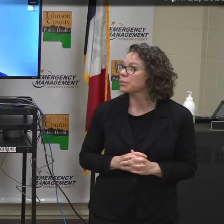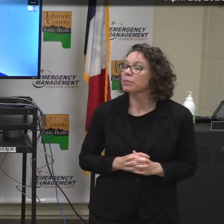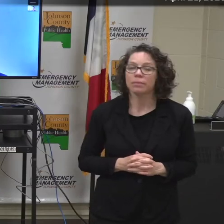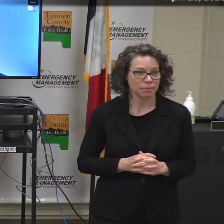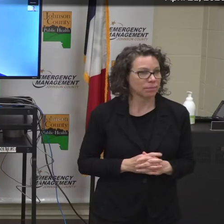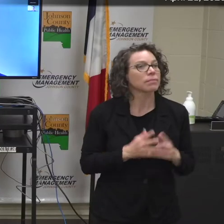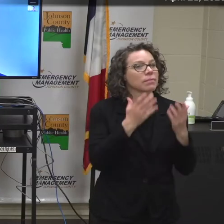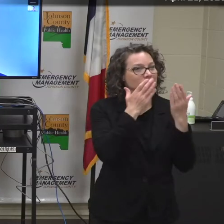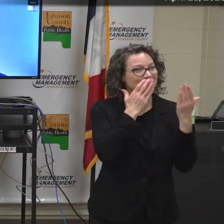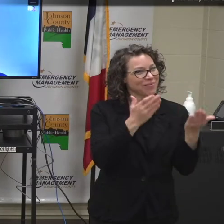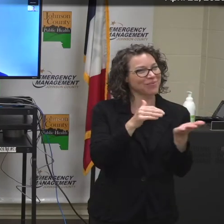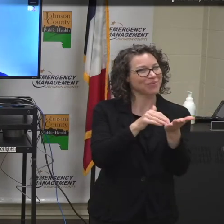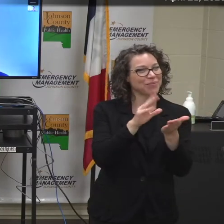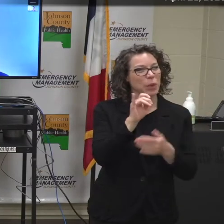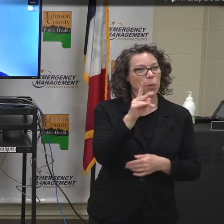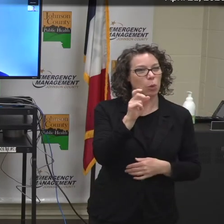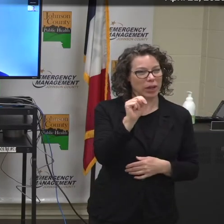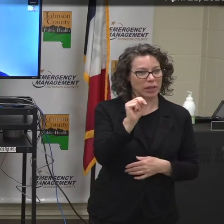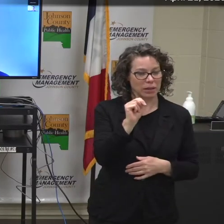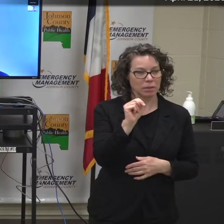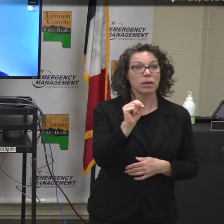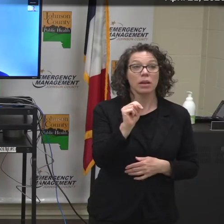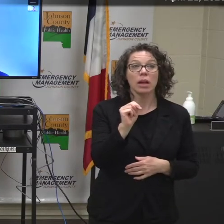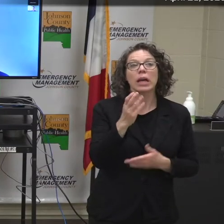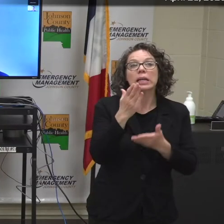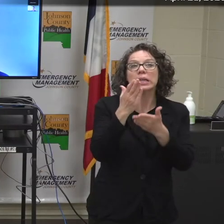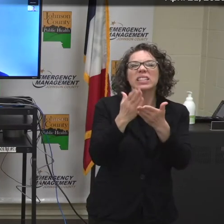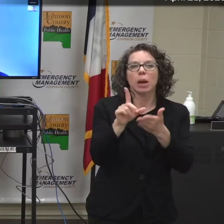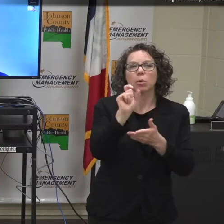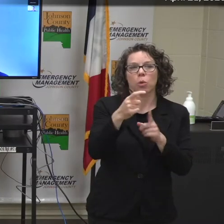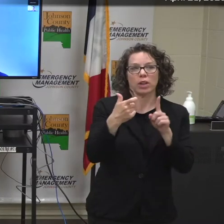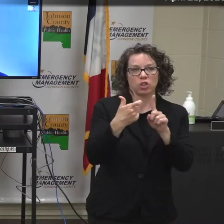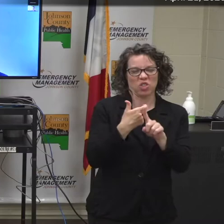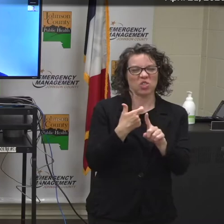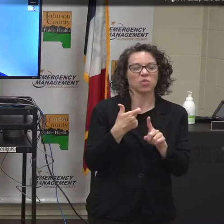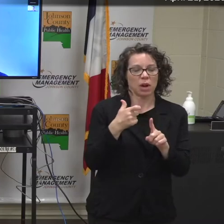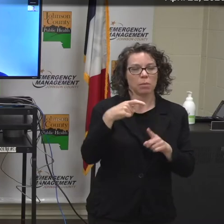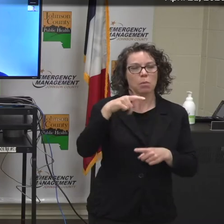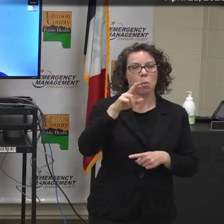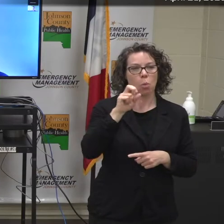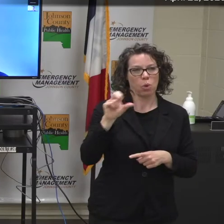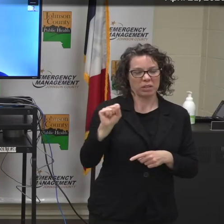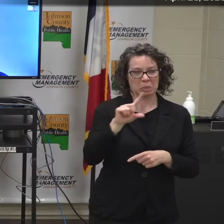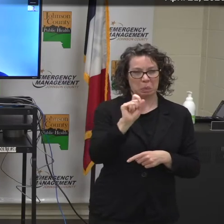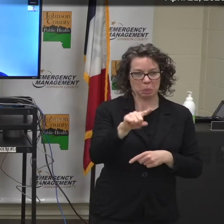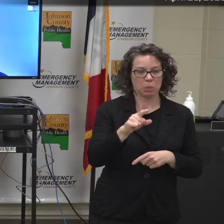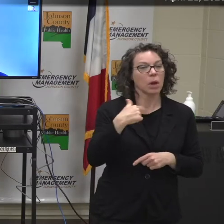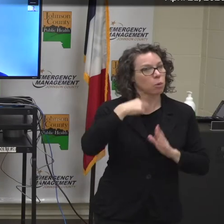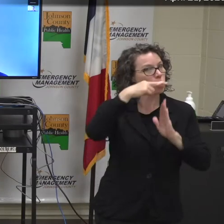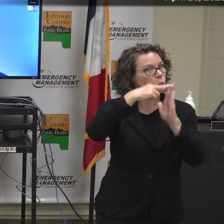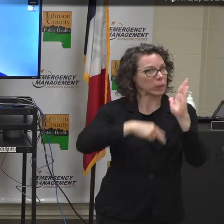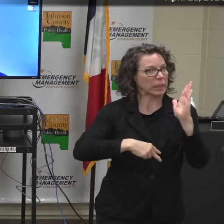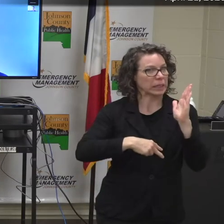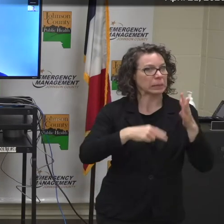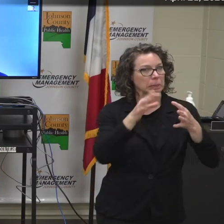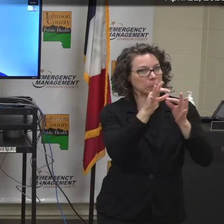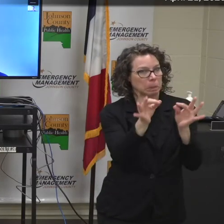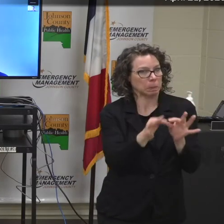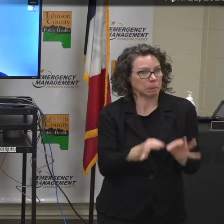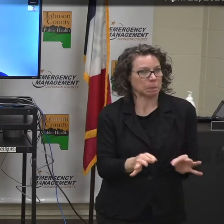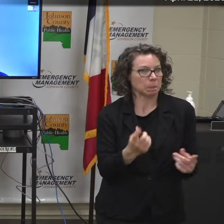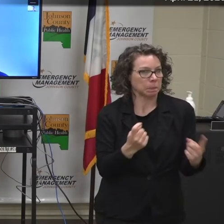Thank you, Dr. Brennan. And we do have some remote questions from the press and I'll read them in the order that we received them.